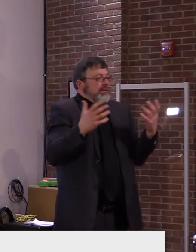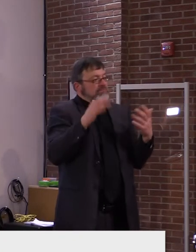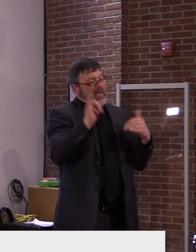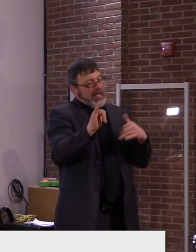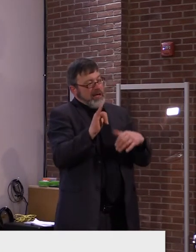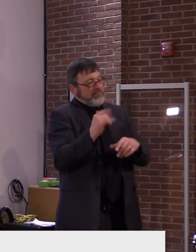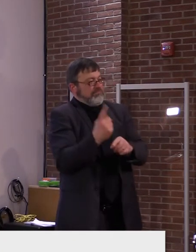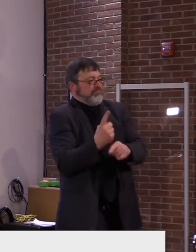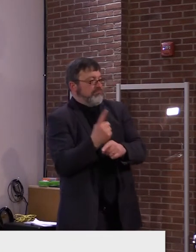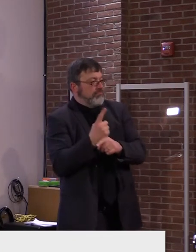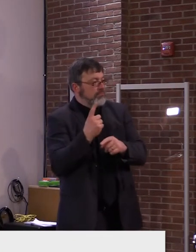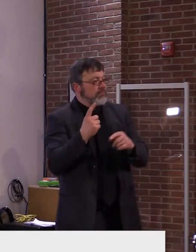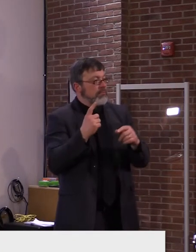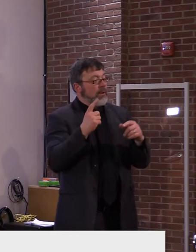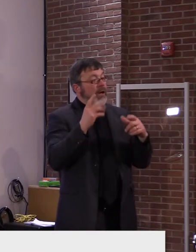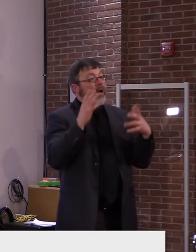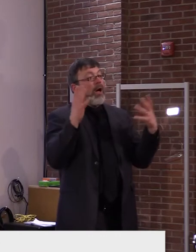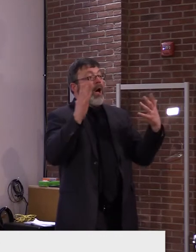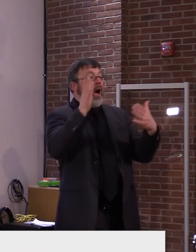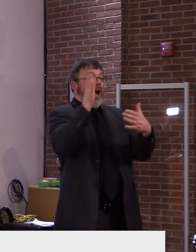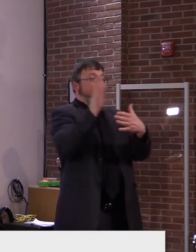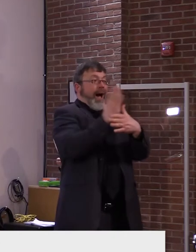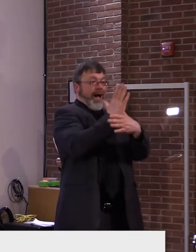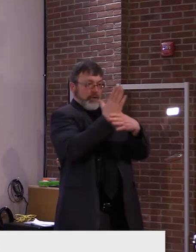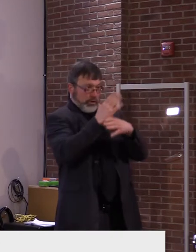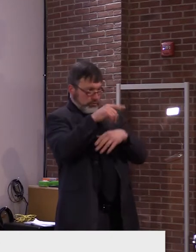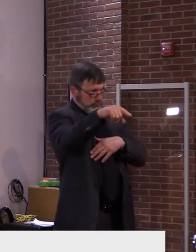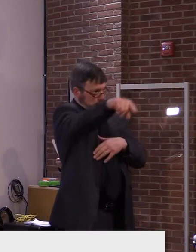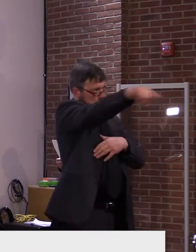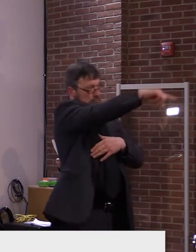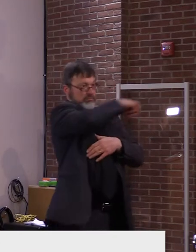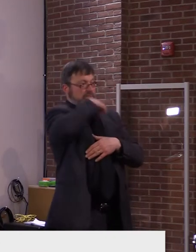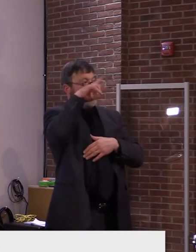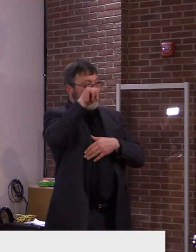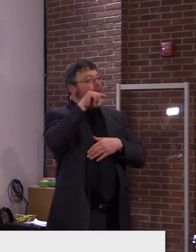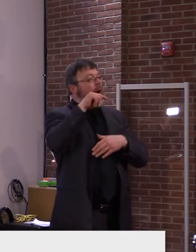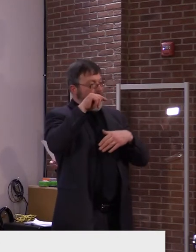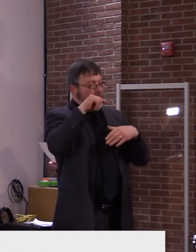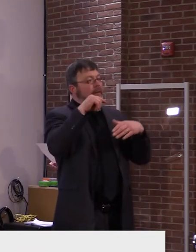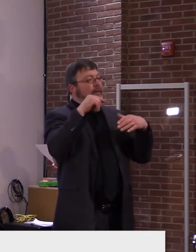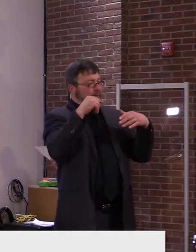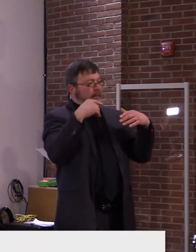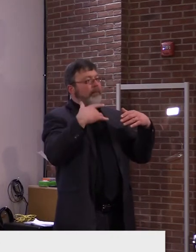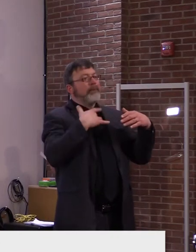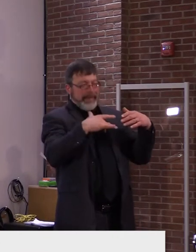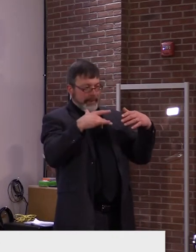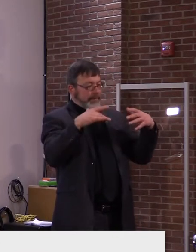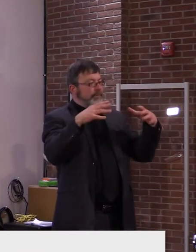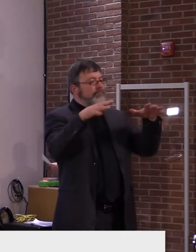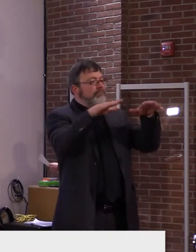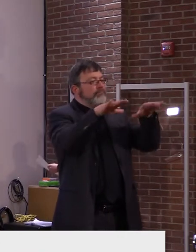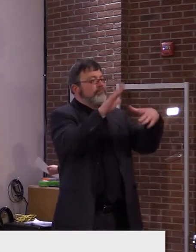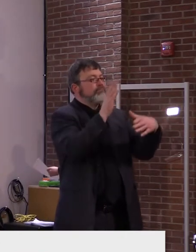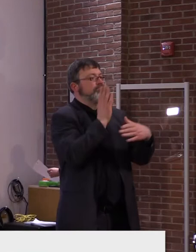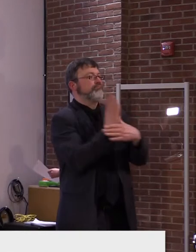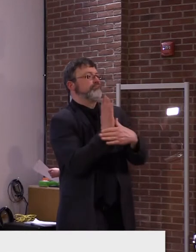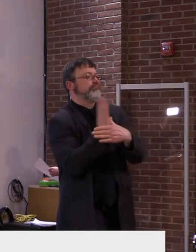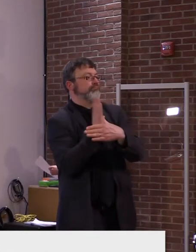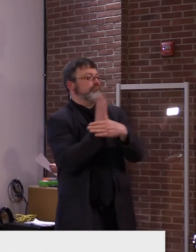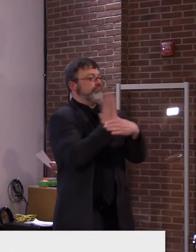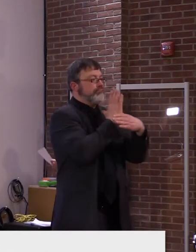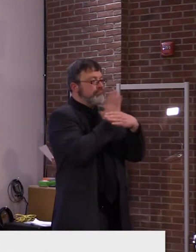Vermonters on both sides of the aisle, uh, are in the majority. I think it's that, that centrist, moderate